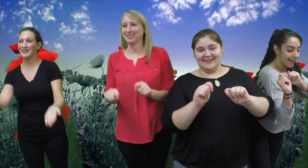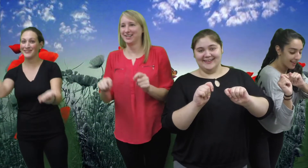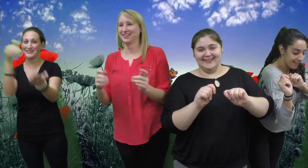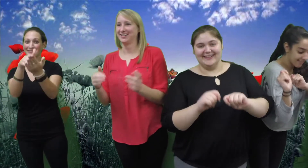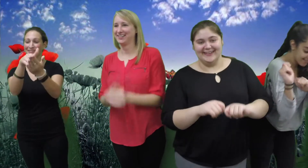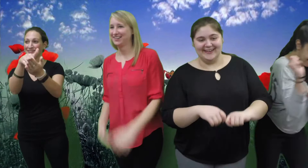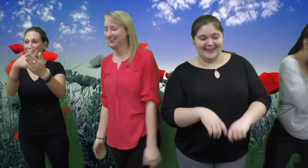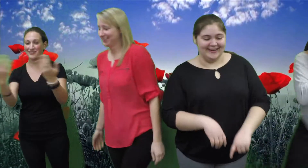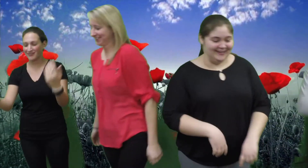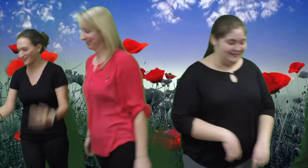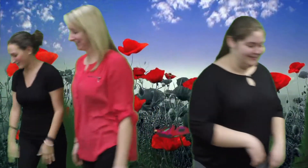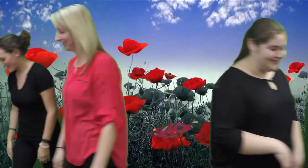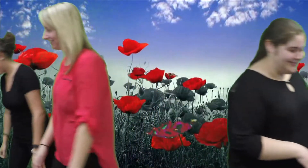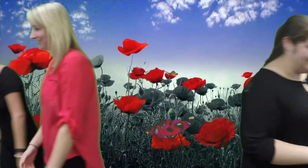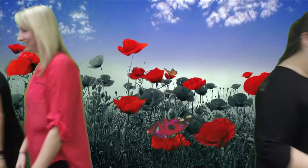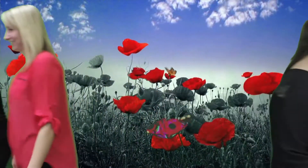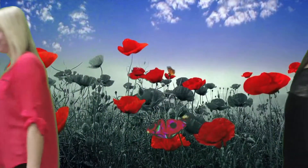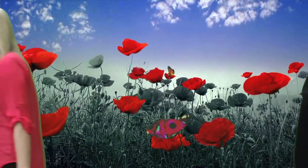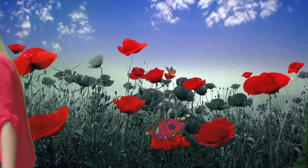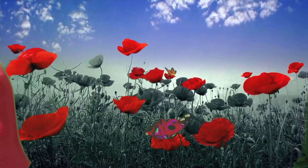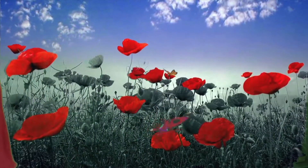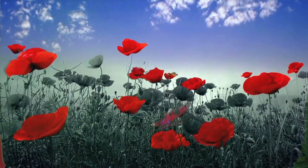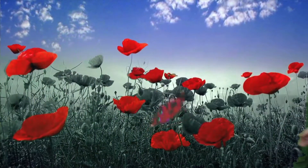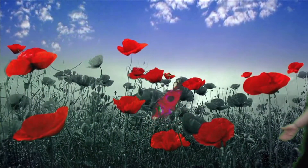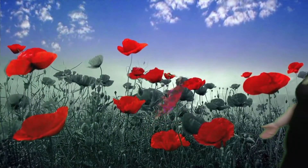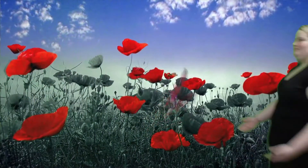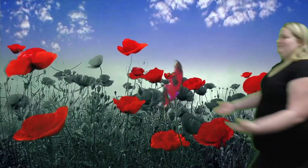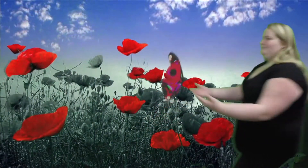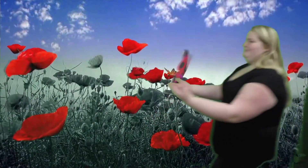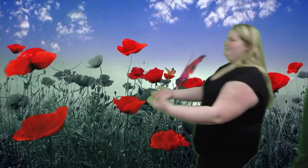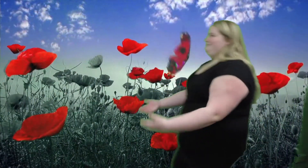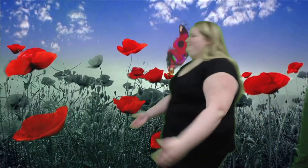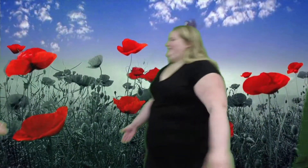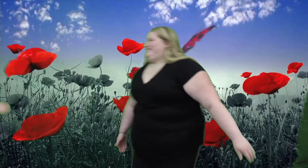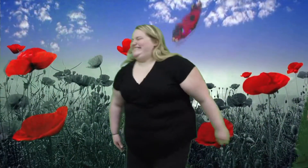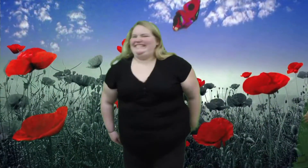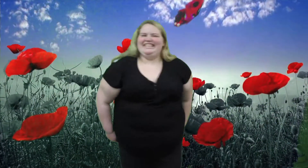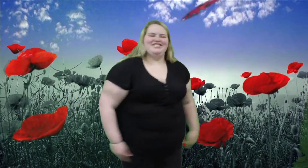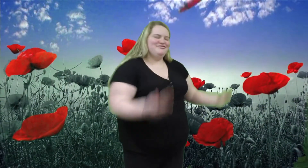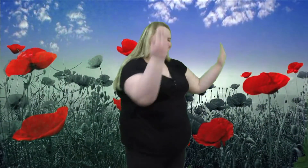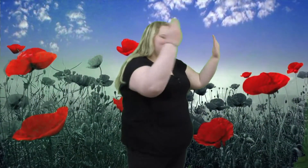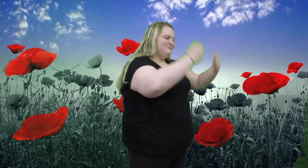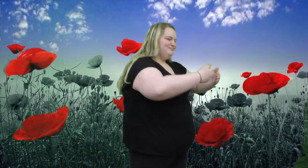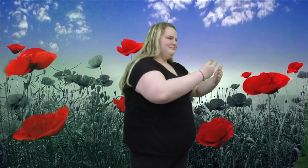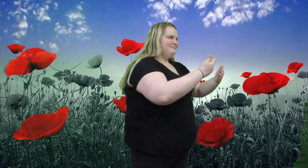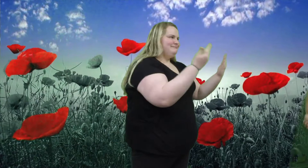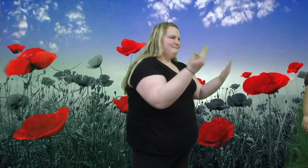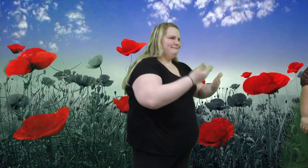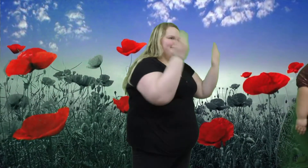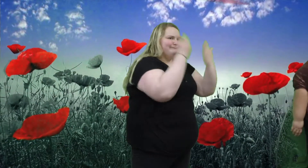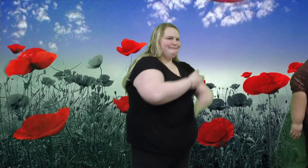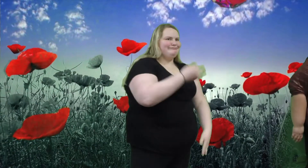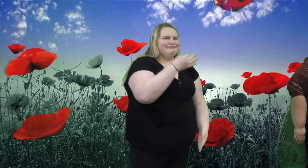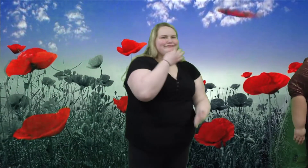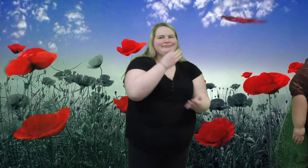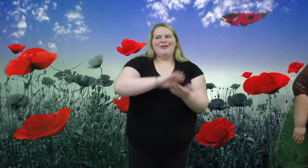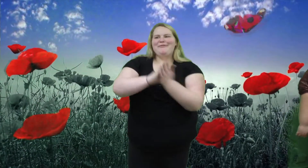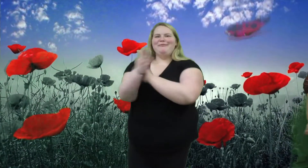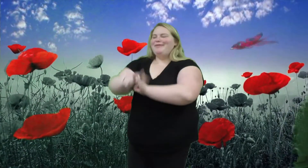again Things are looking up I know beyond the dark the sun is